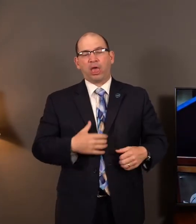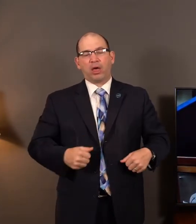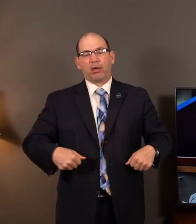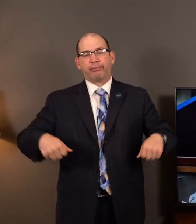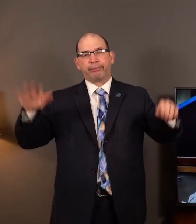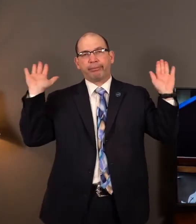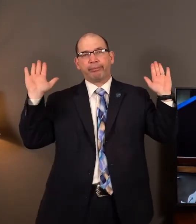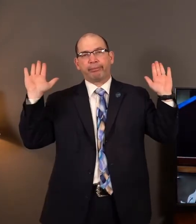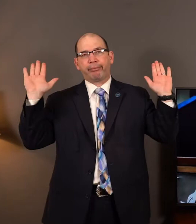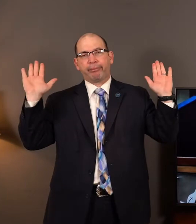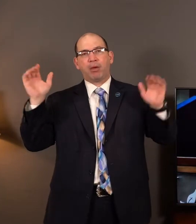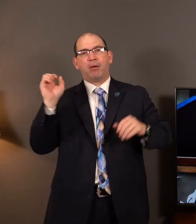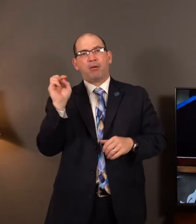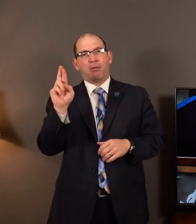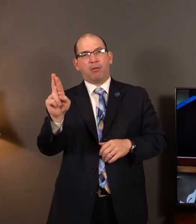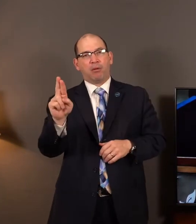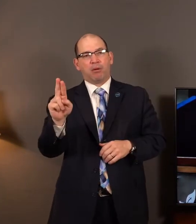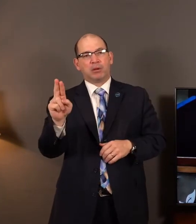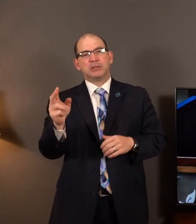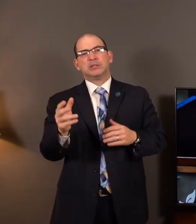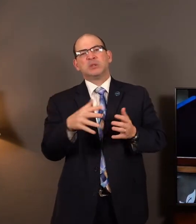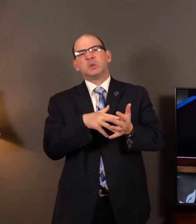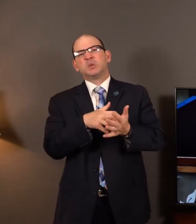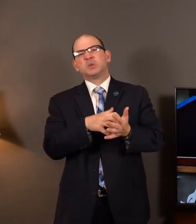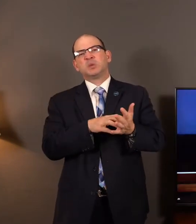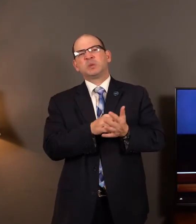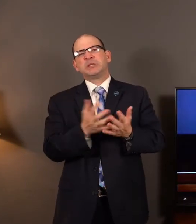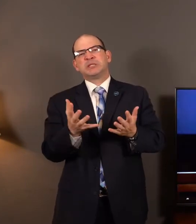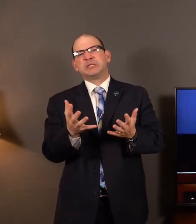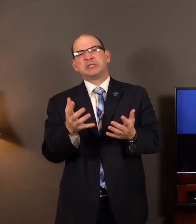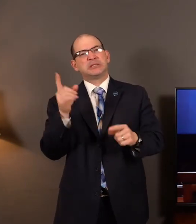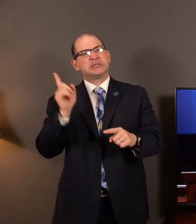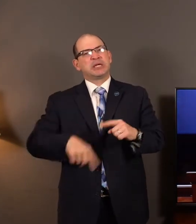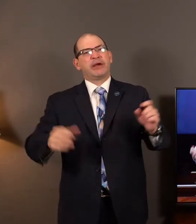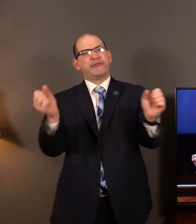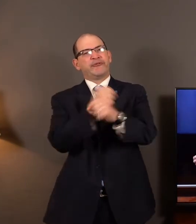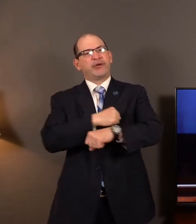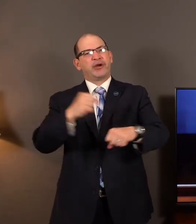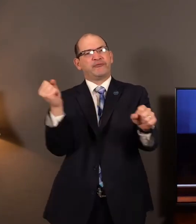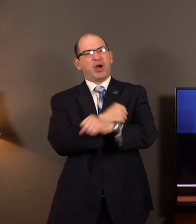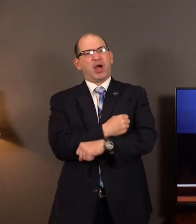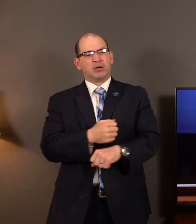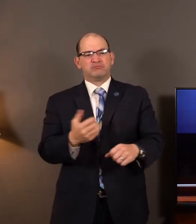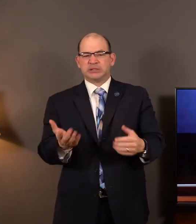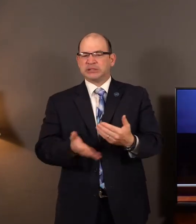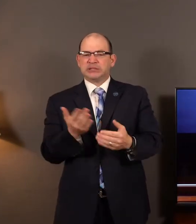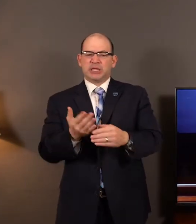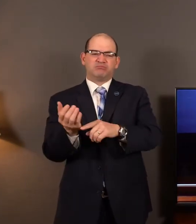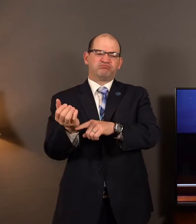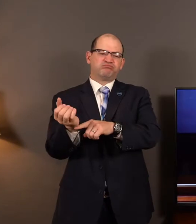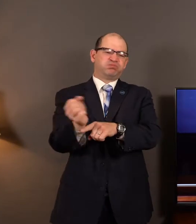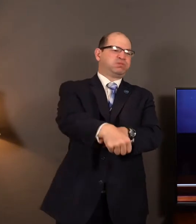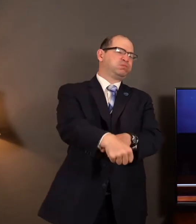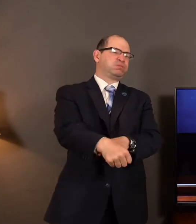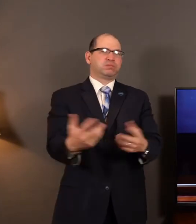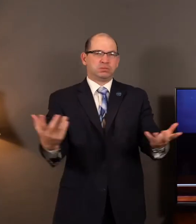or that they would be very easily to take in military combat and then to conquer that city and its people. So,